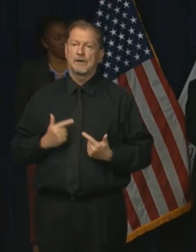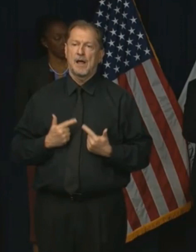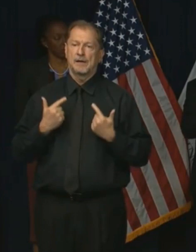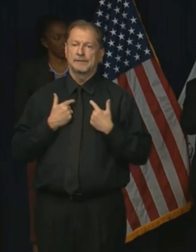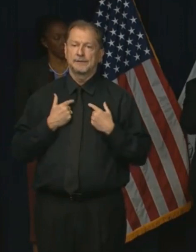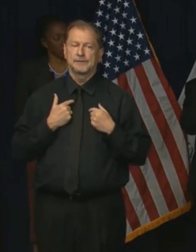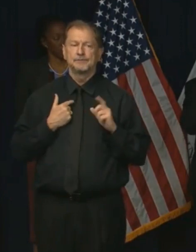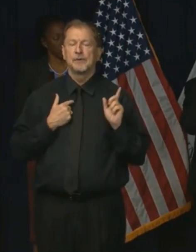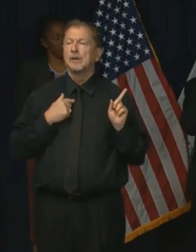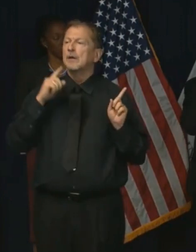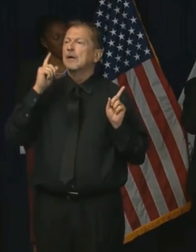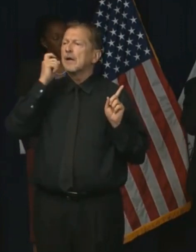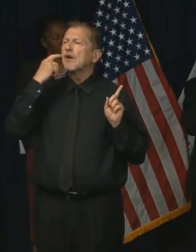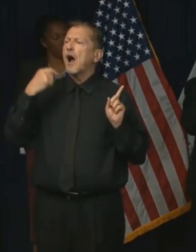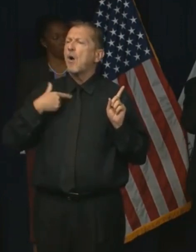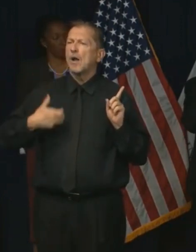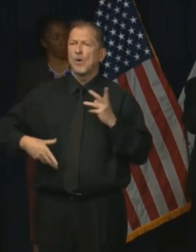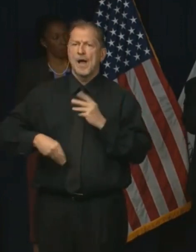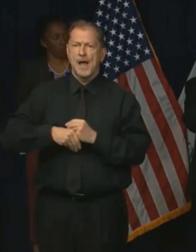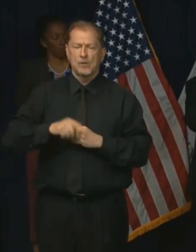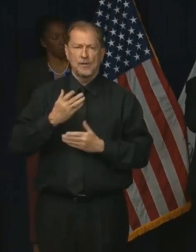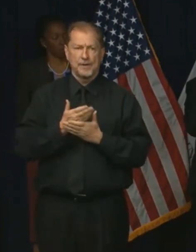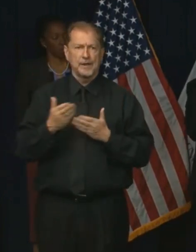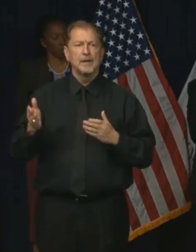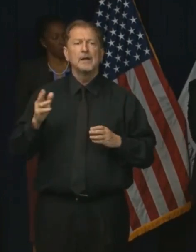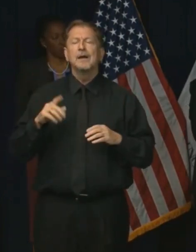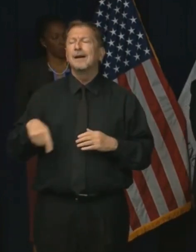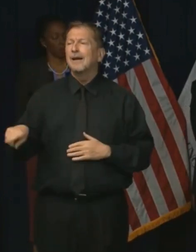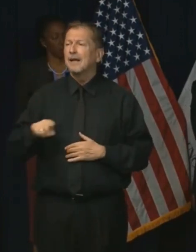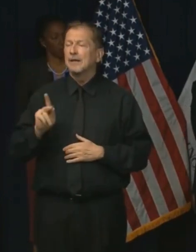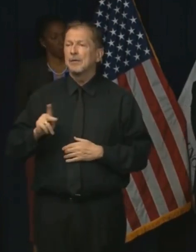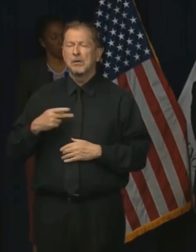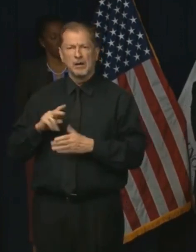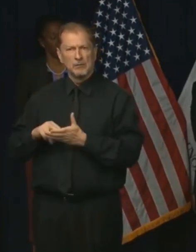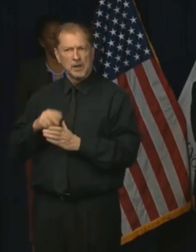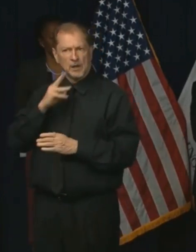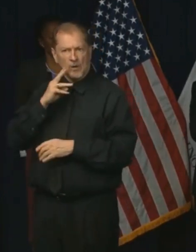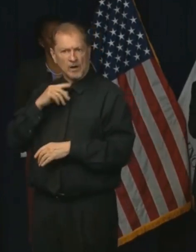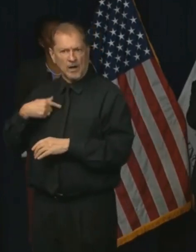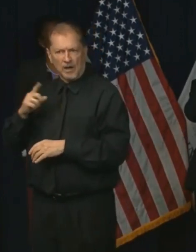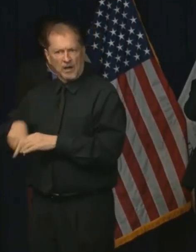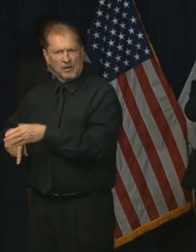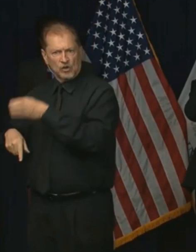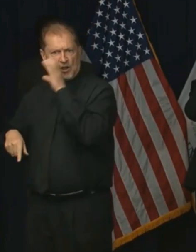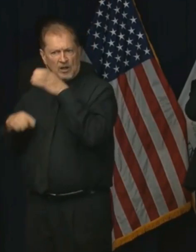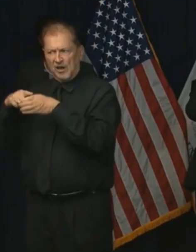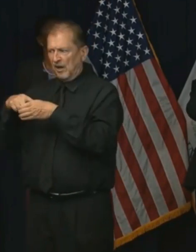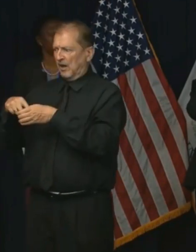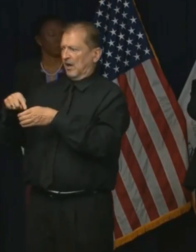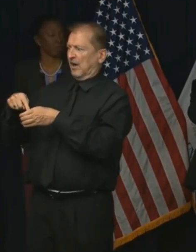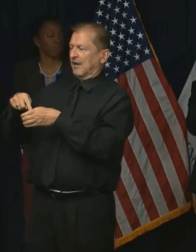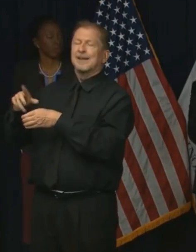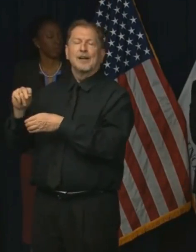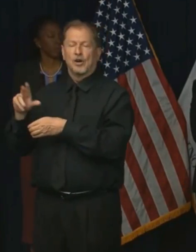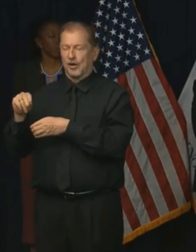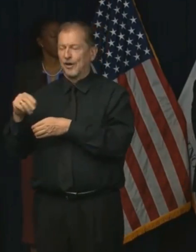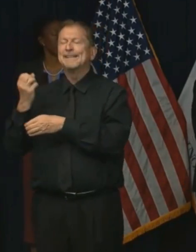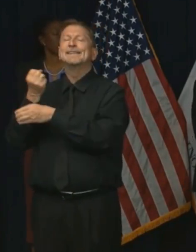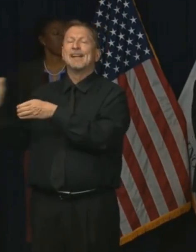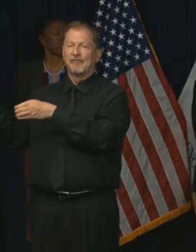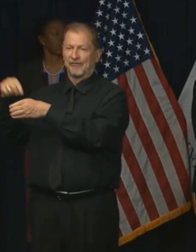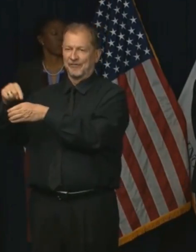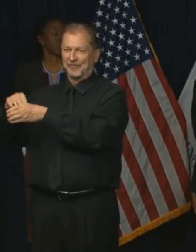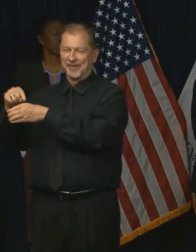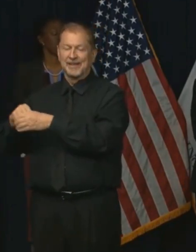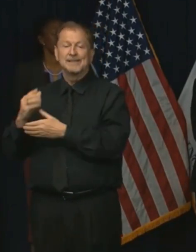let me just add one thing to that, which is people should know their water supply is safe just because there may be a worker or several workers who may feel they